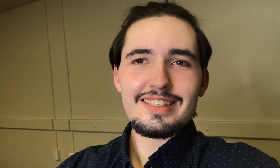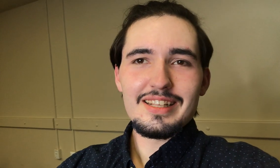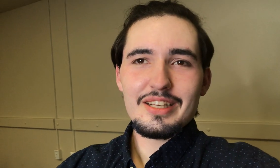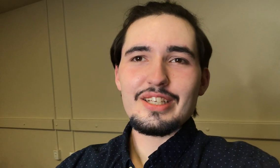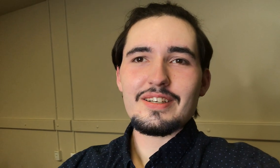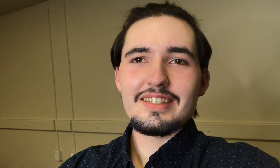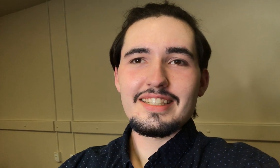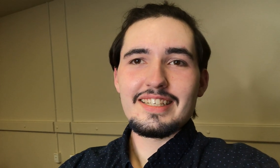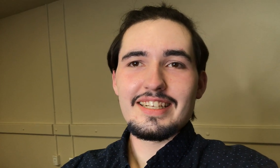tell on here.